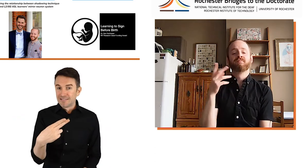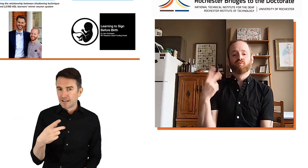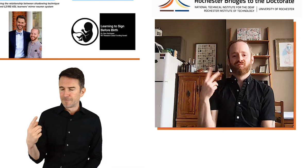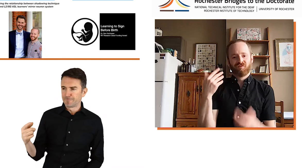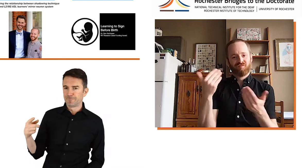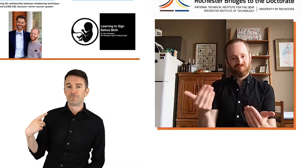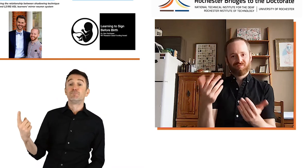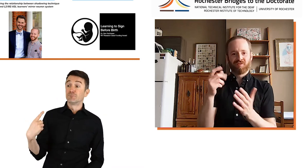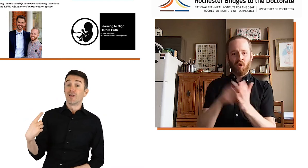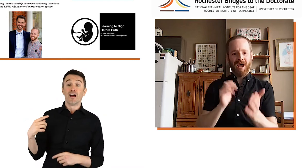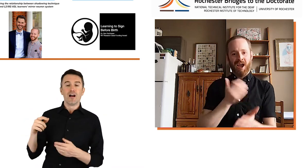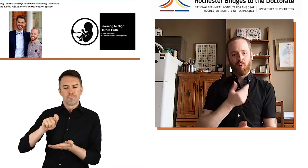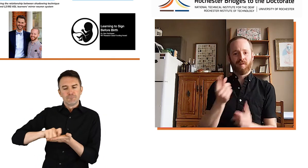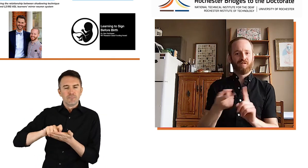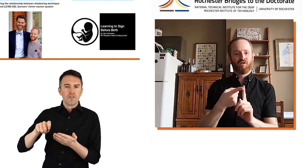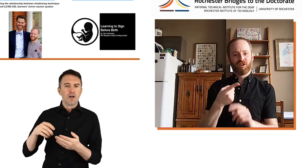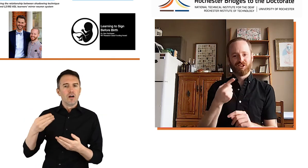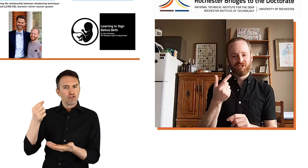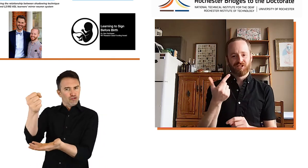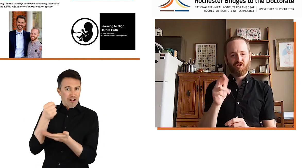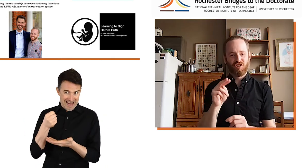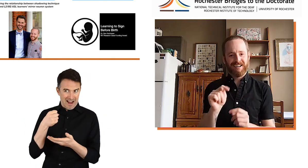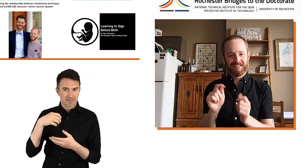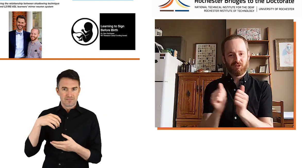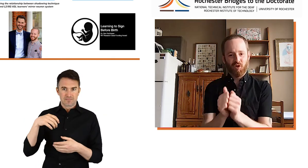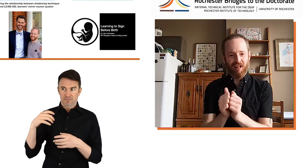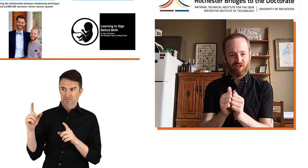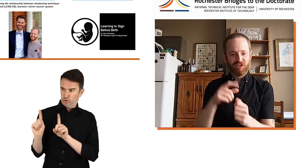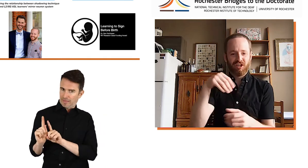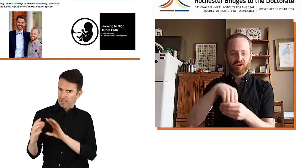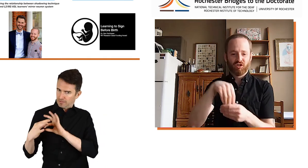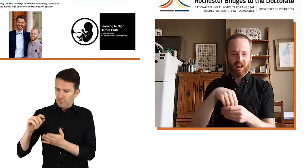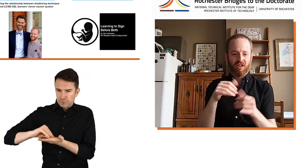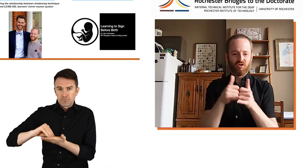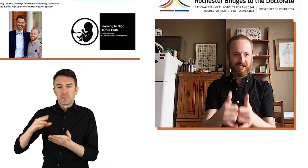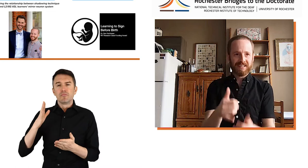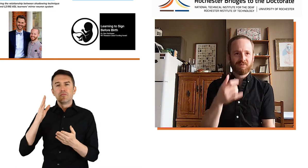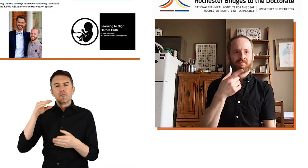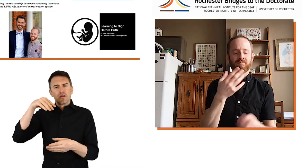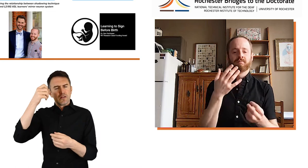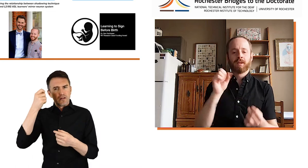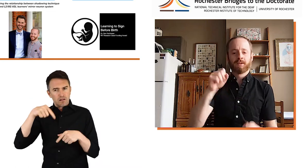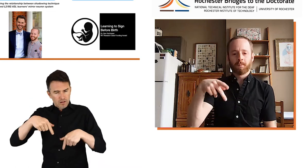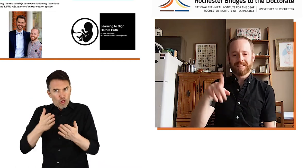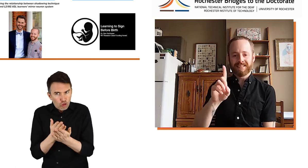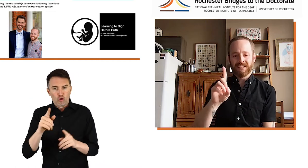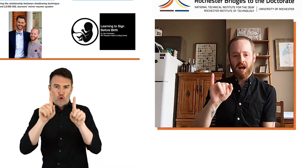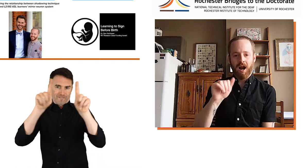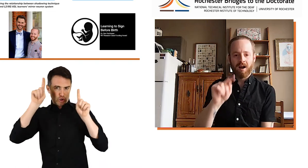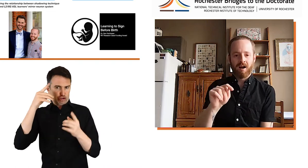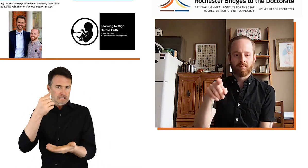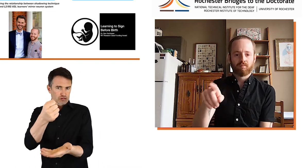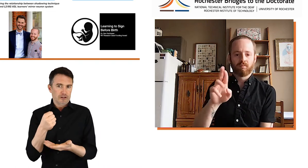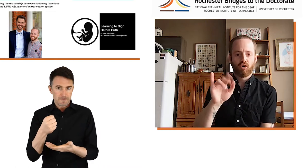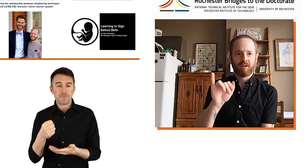me to Peter in the first place, Jason and I are now working on writing our first grant together. It's an internal grant at RIT, an SPDI.